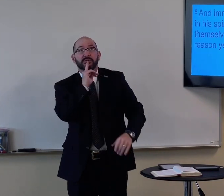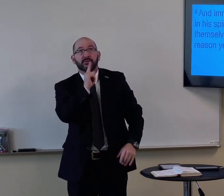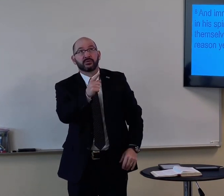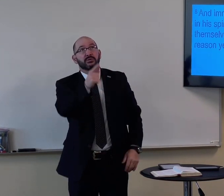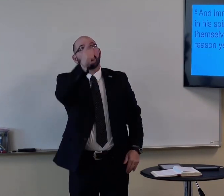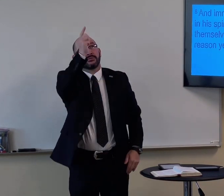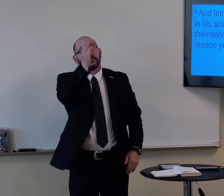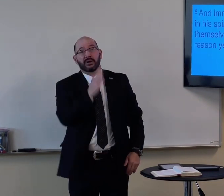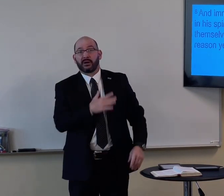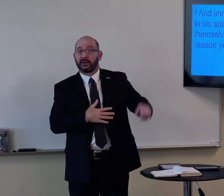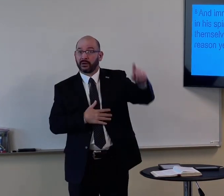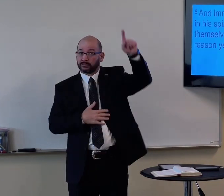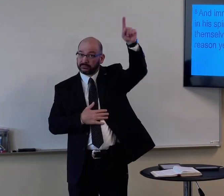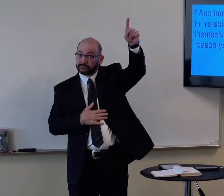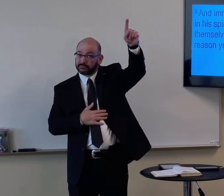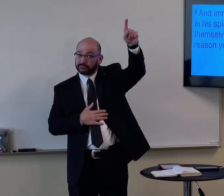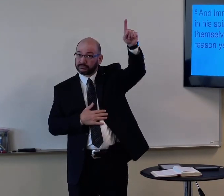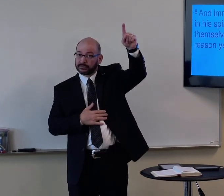that Jesus himself is God.